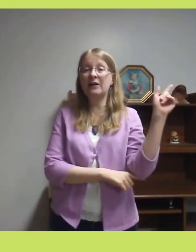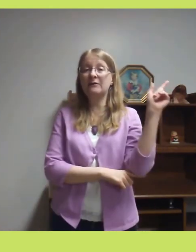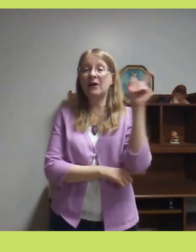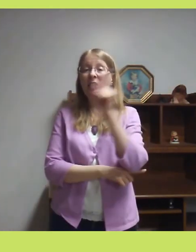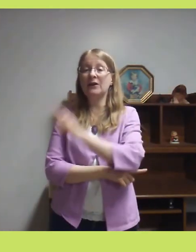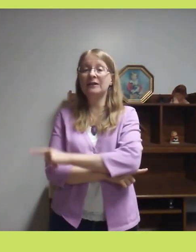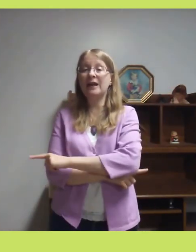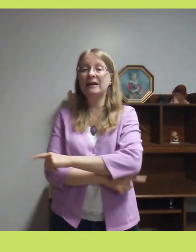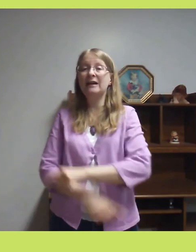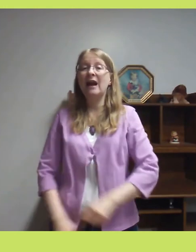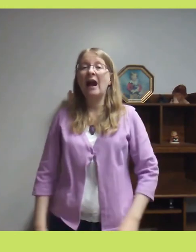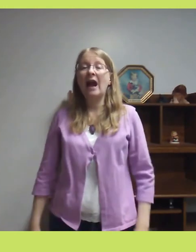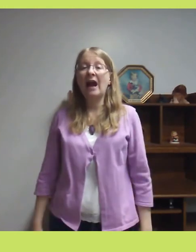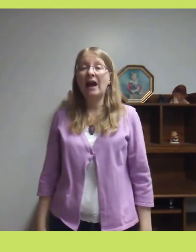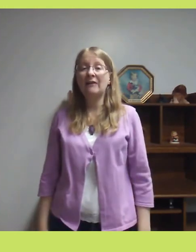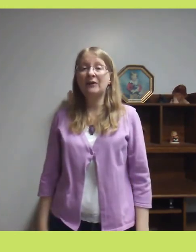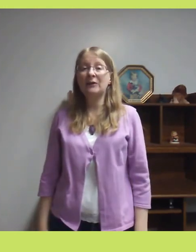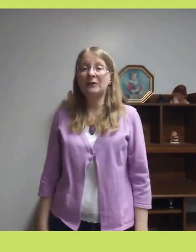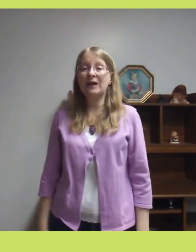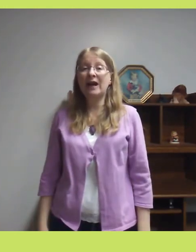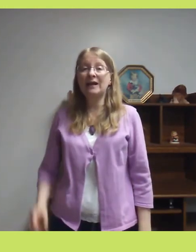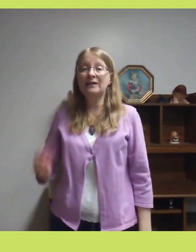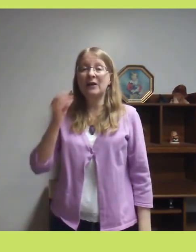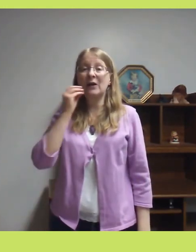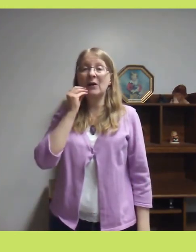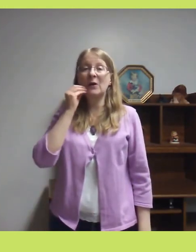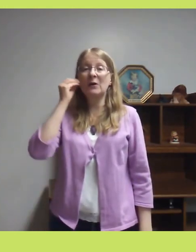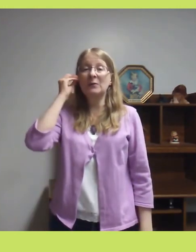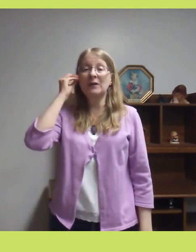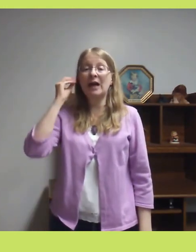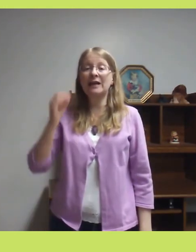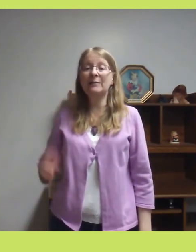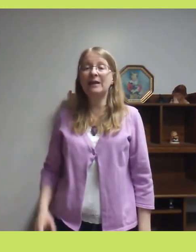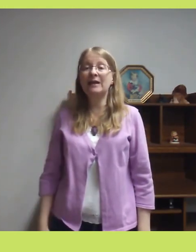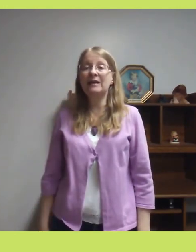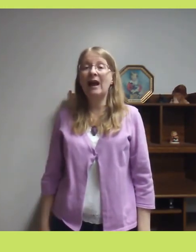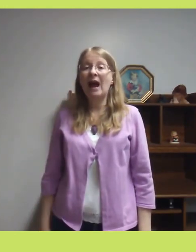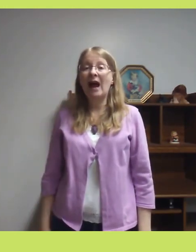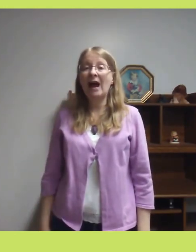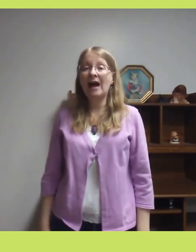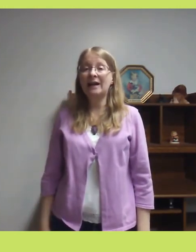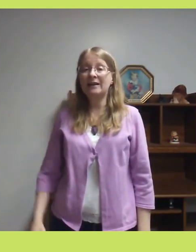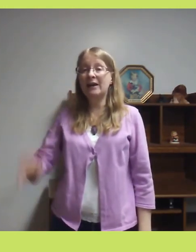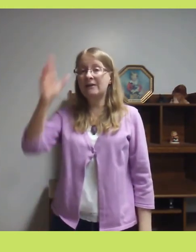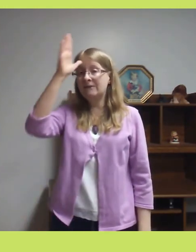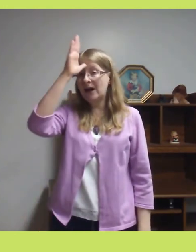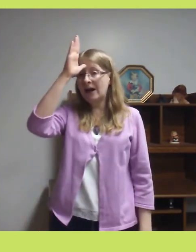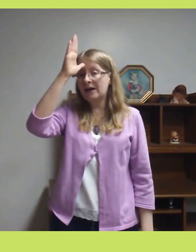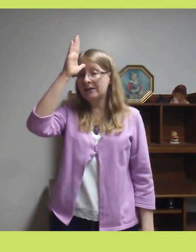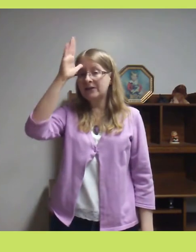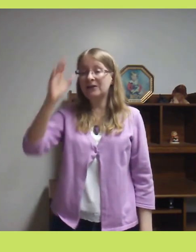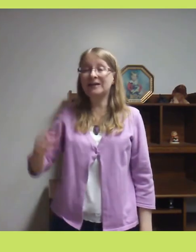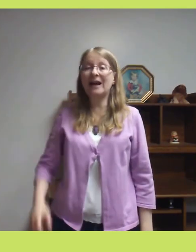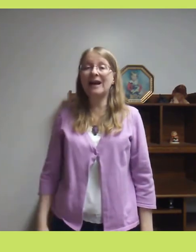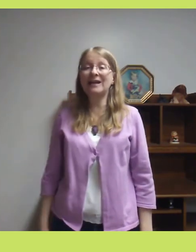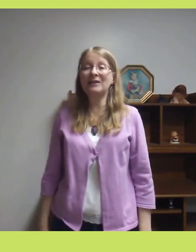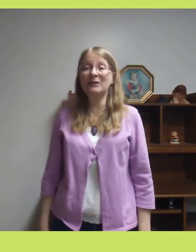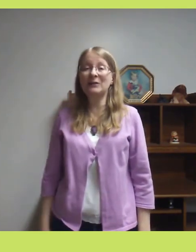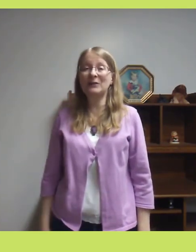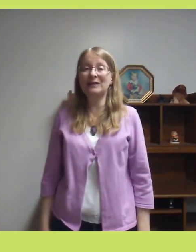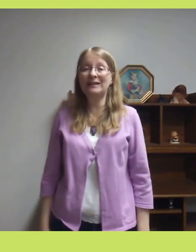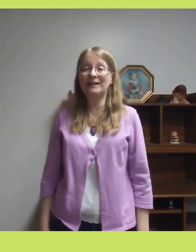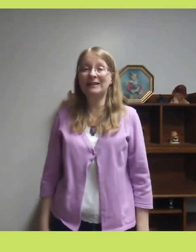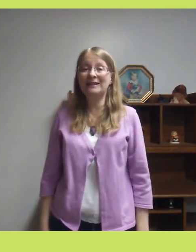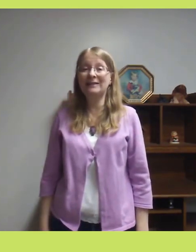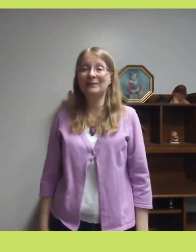yourself all day. Have you got a home like me and a father kind